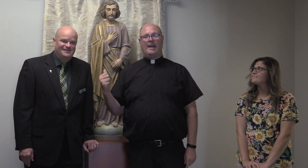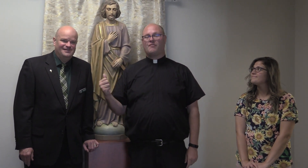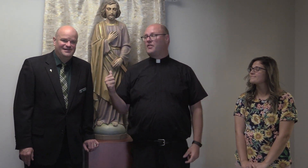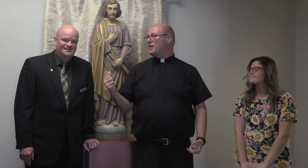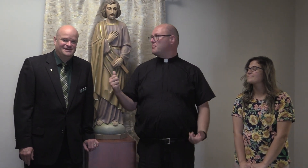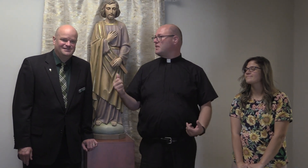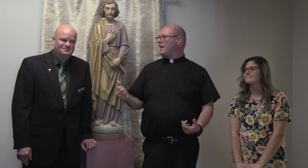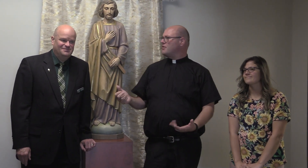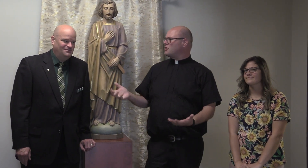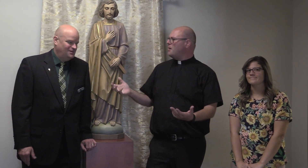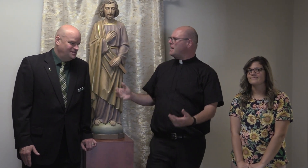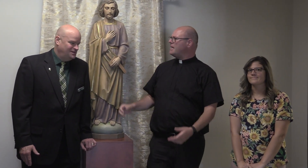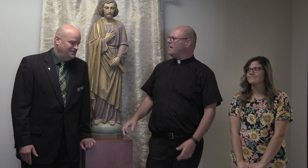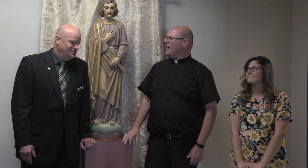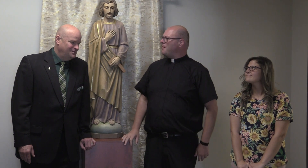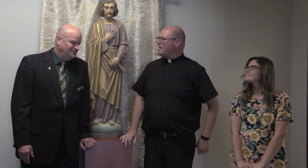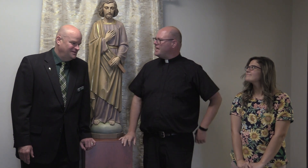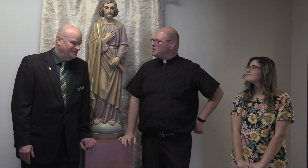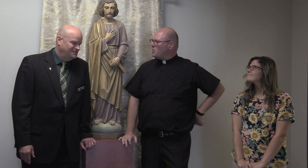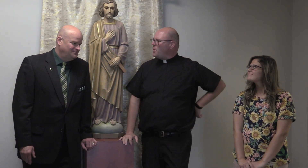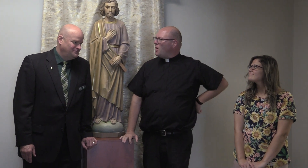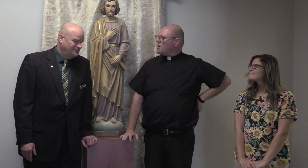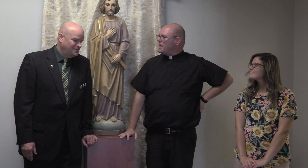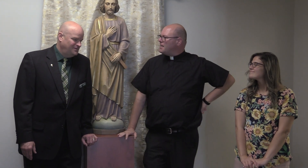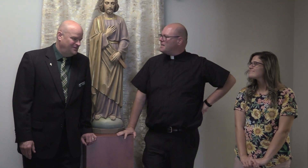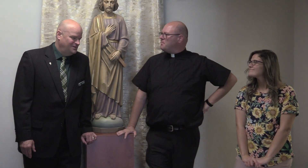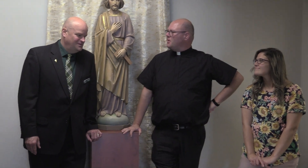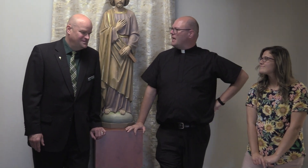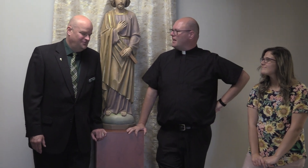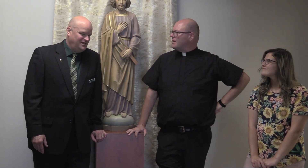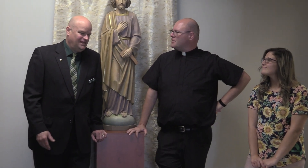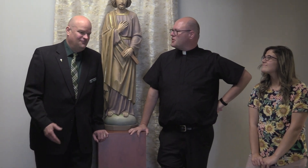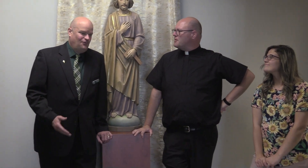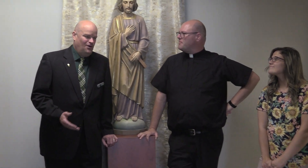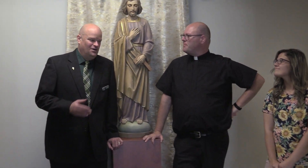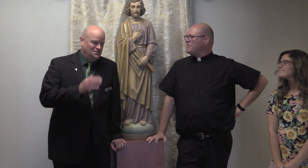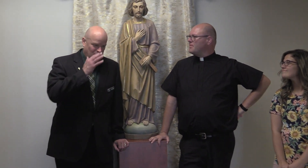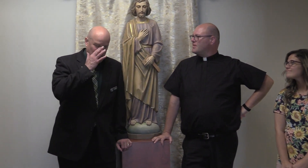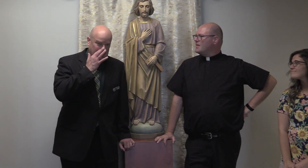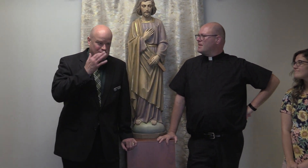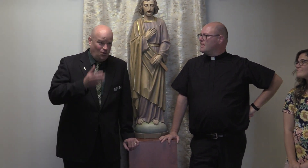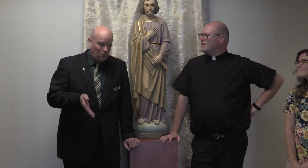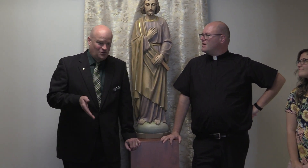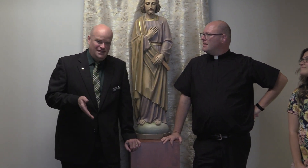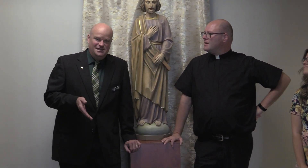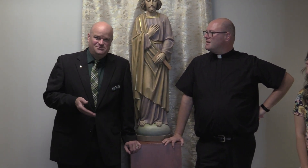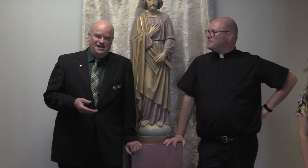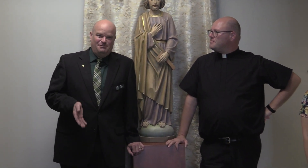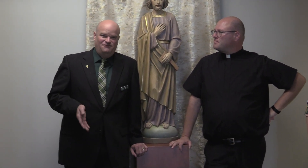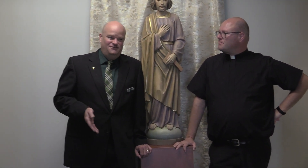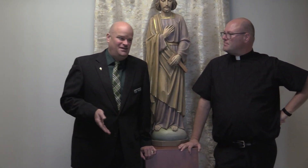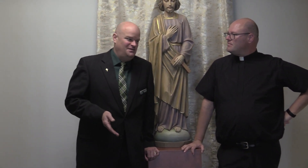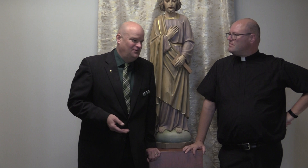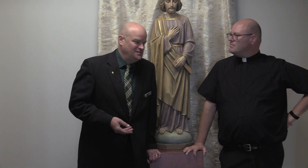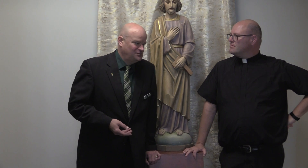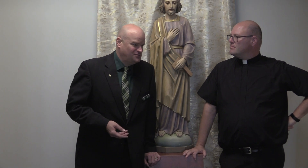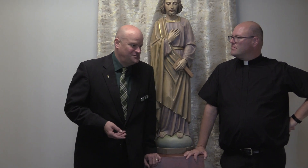everything put together. So how many kids are we welcoming into the building? We've got like 420 total kids. We've got about 58 preschoolers,